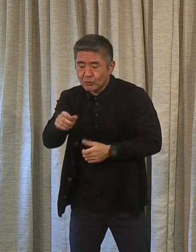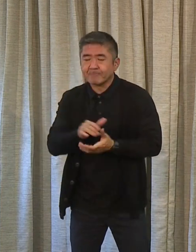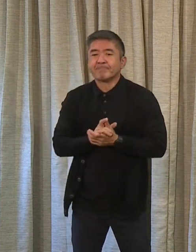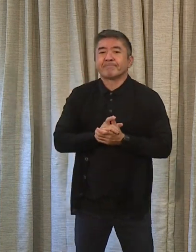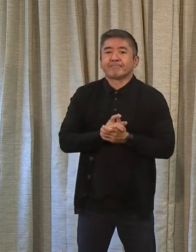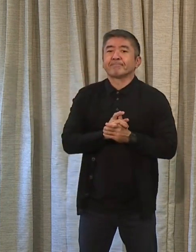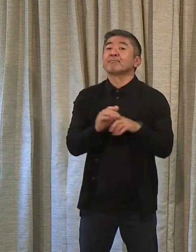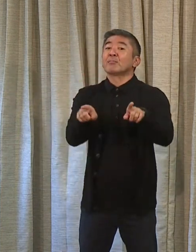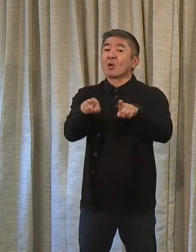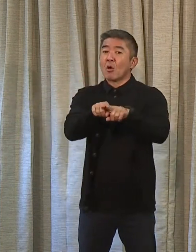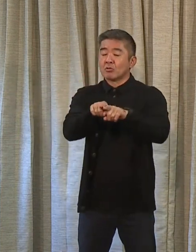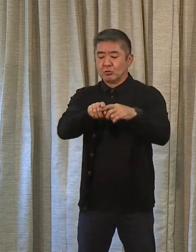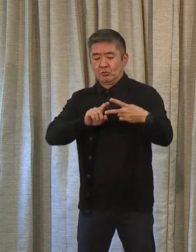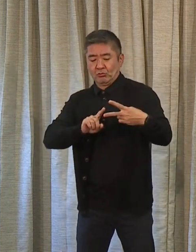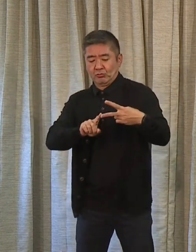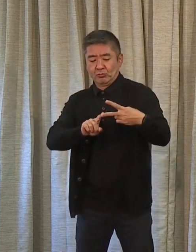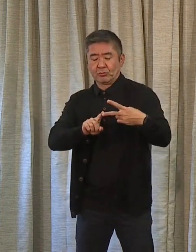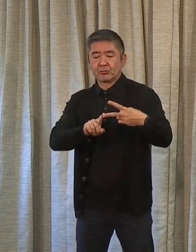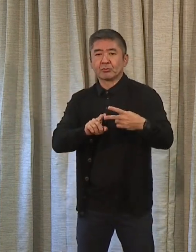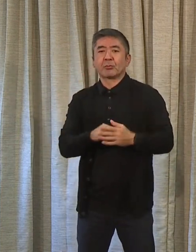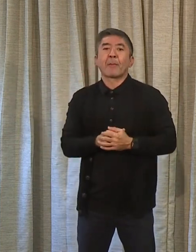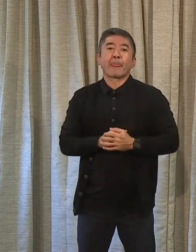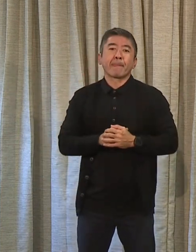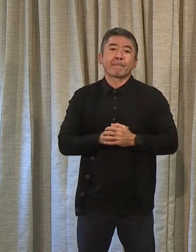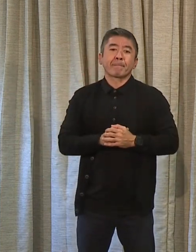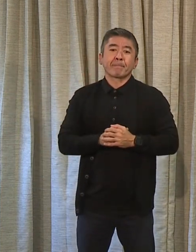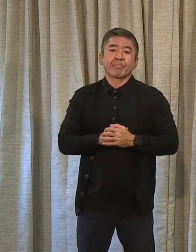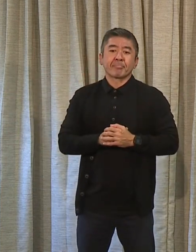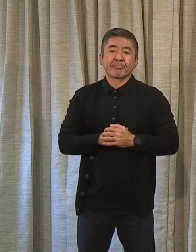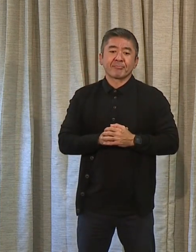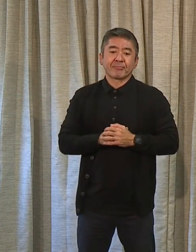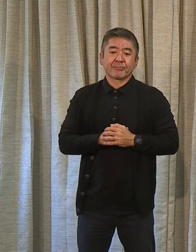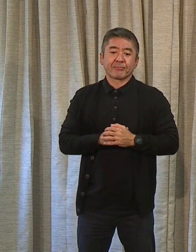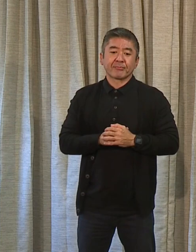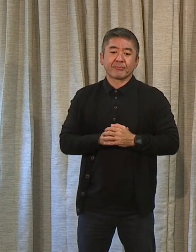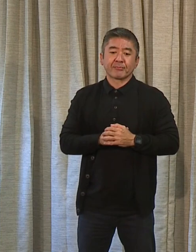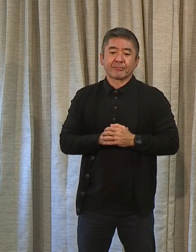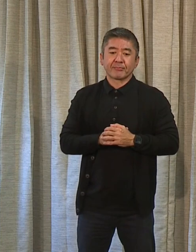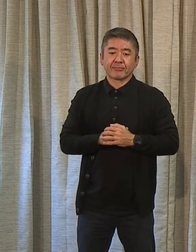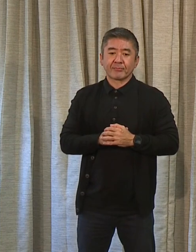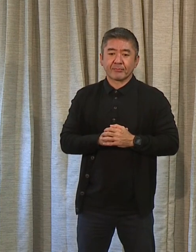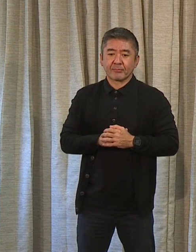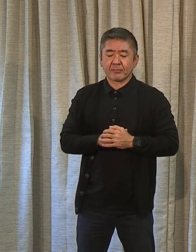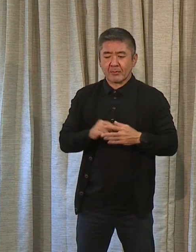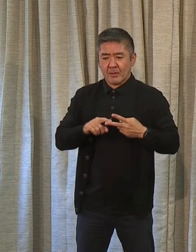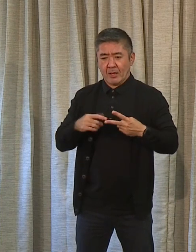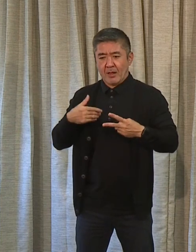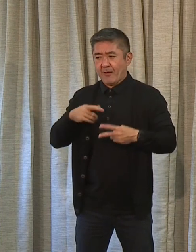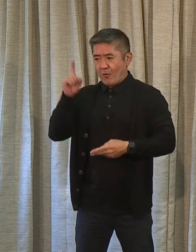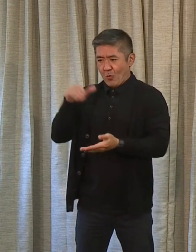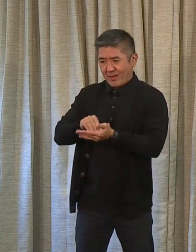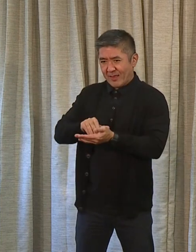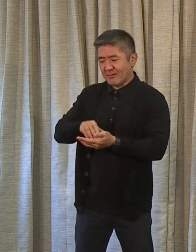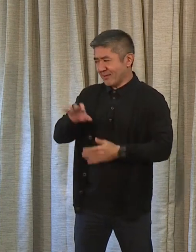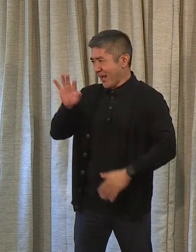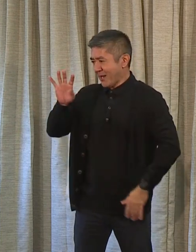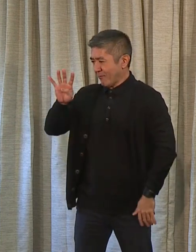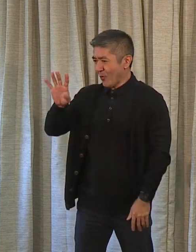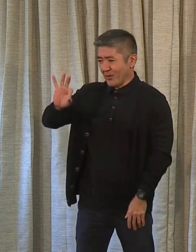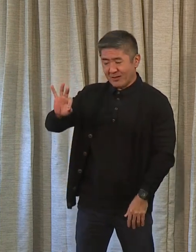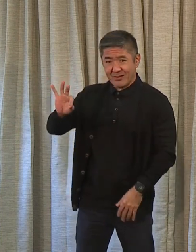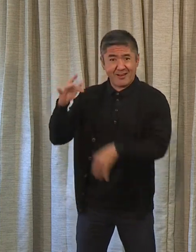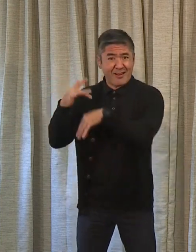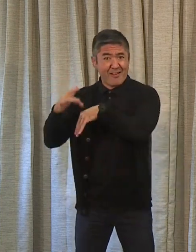addition to that, we have 1,949 actual